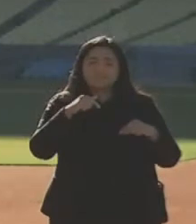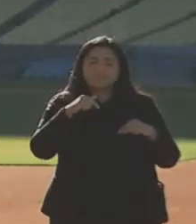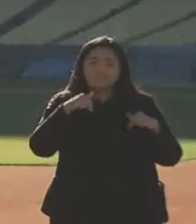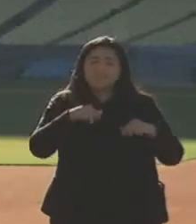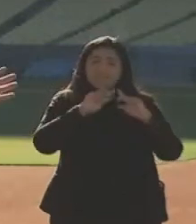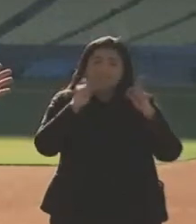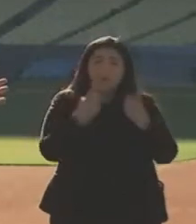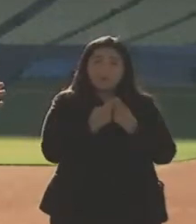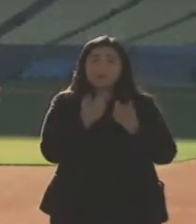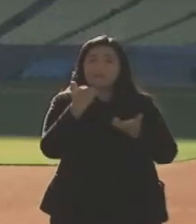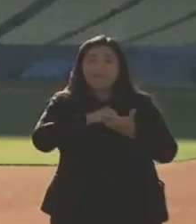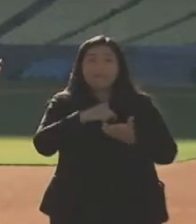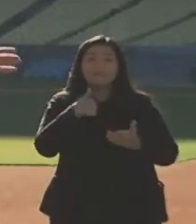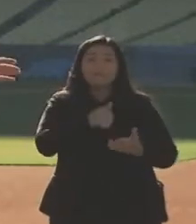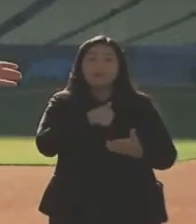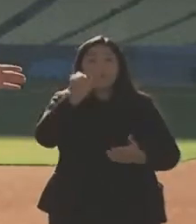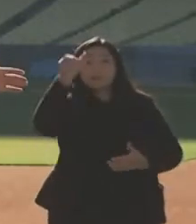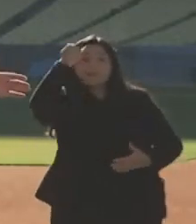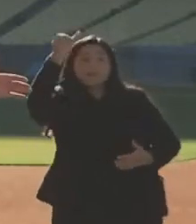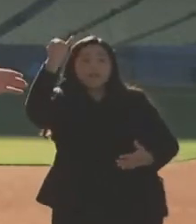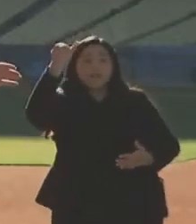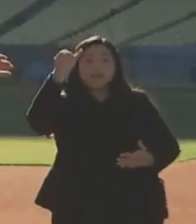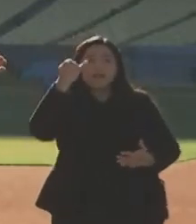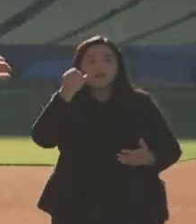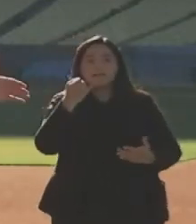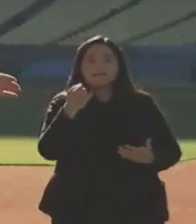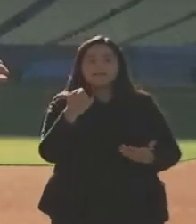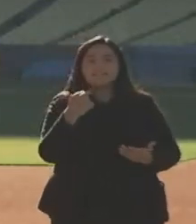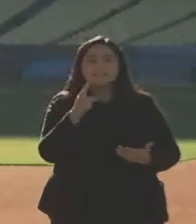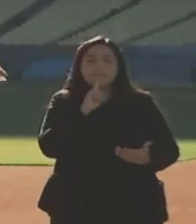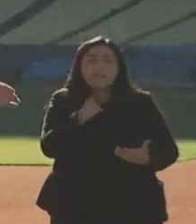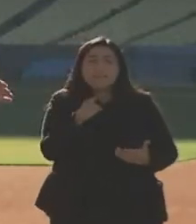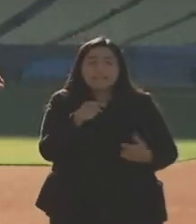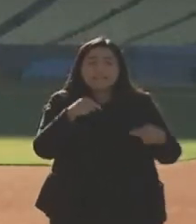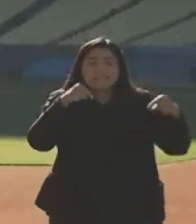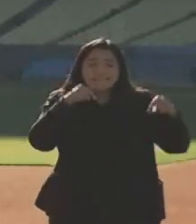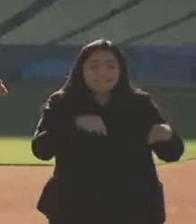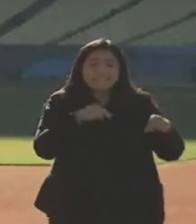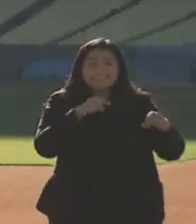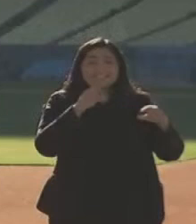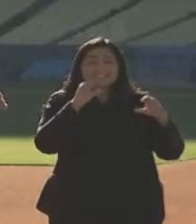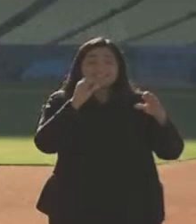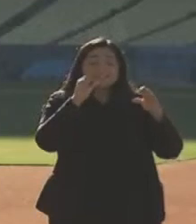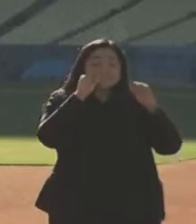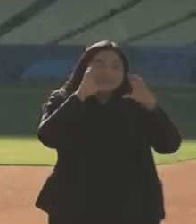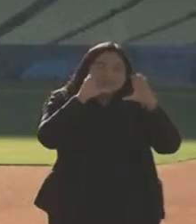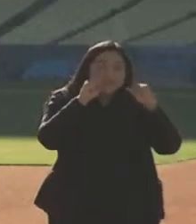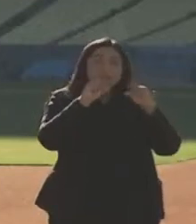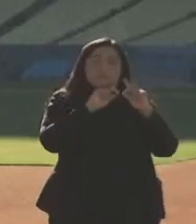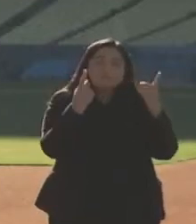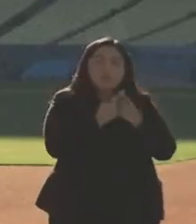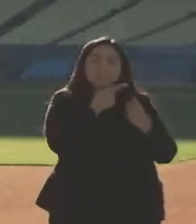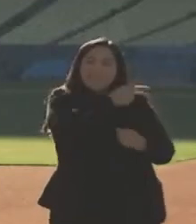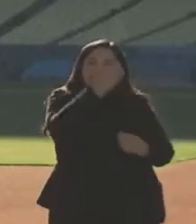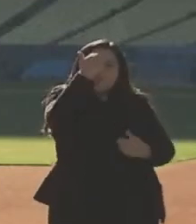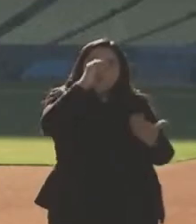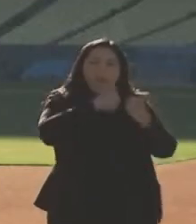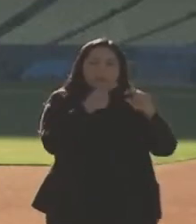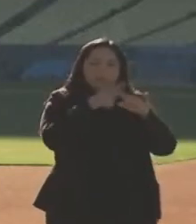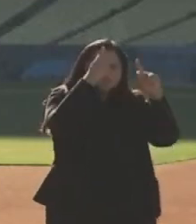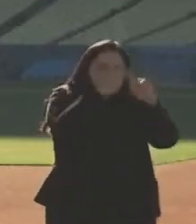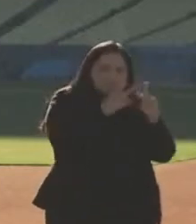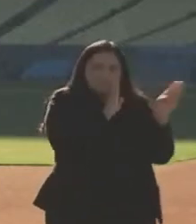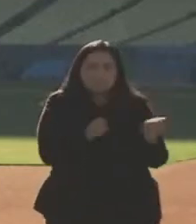again, we say it, and it sounds like something that politicians just say, it is an exceptional department that knows how to figure this out. CORE is an